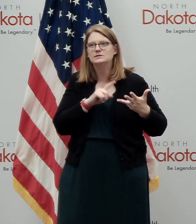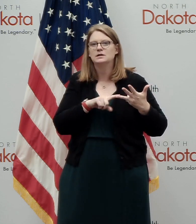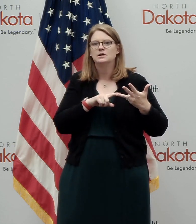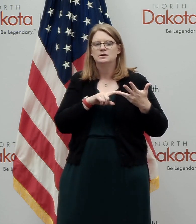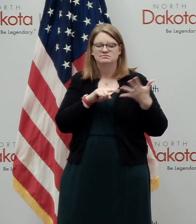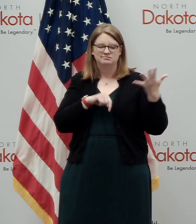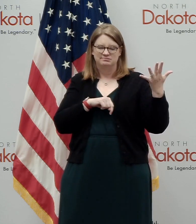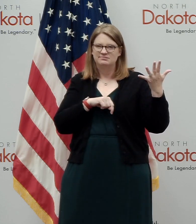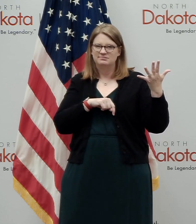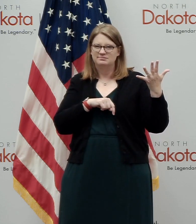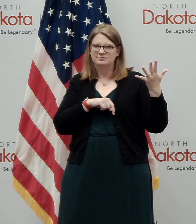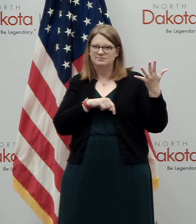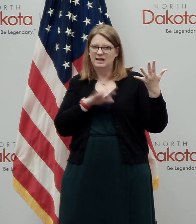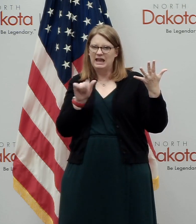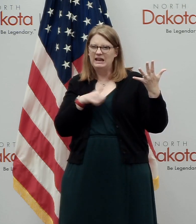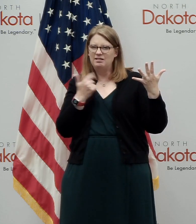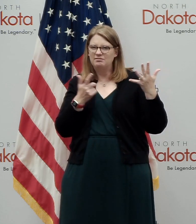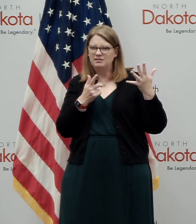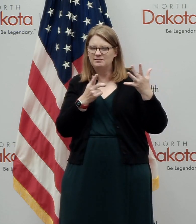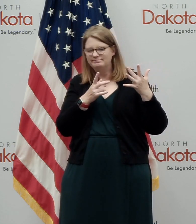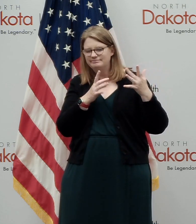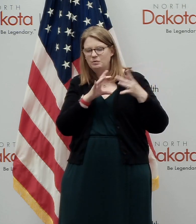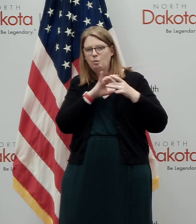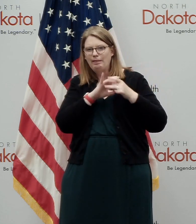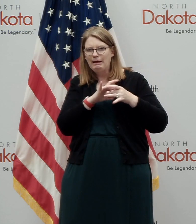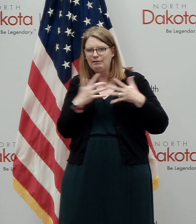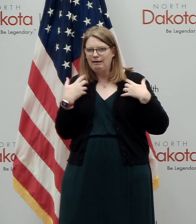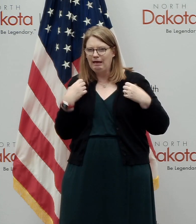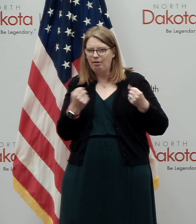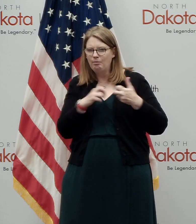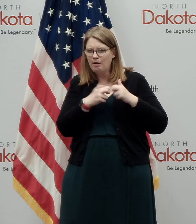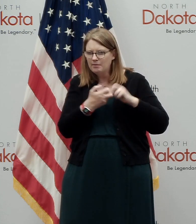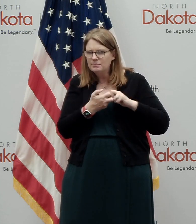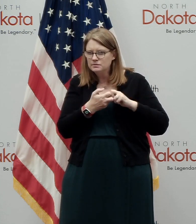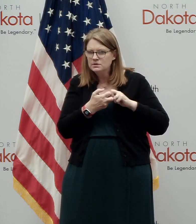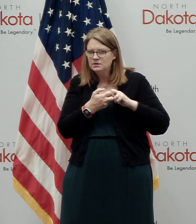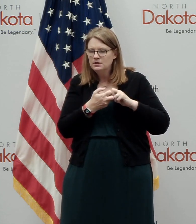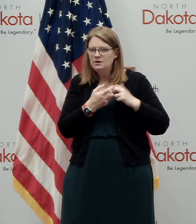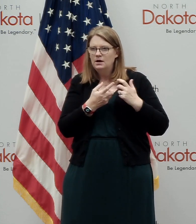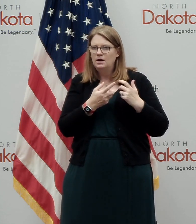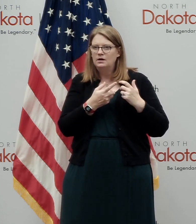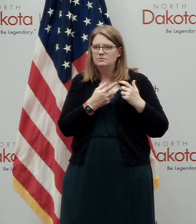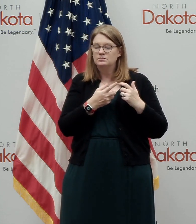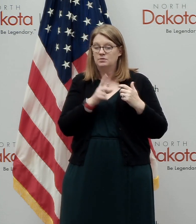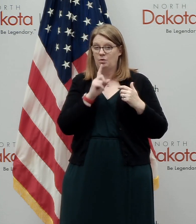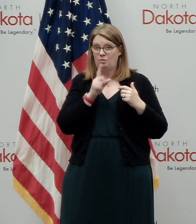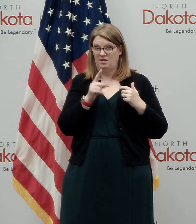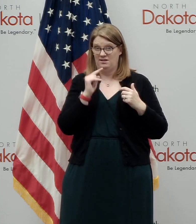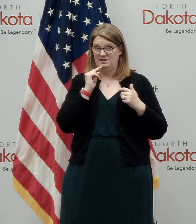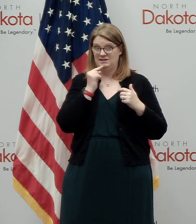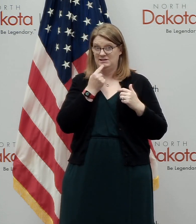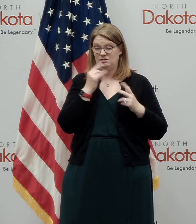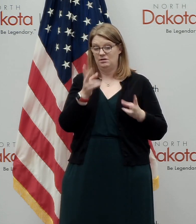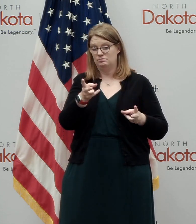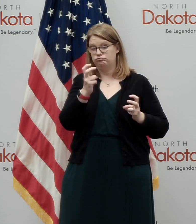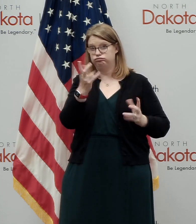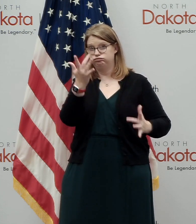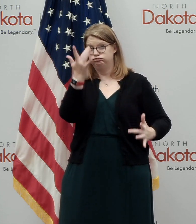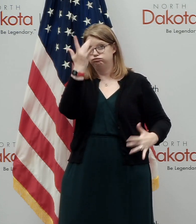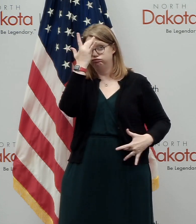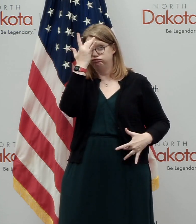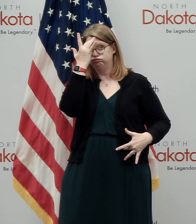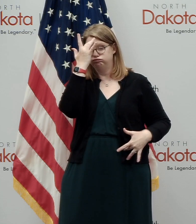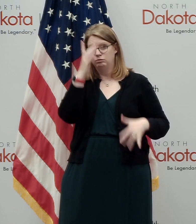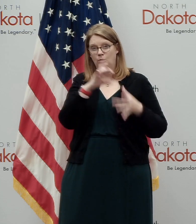other related health issues that can cause really serious illness or death with